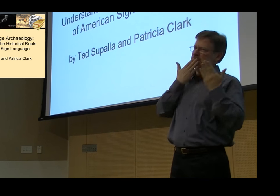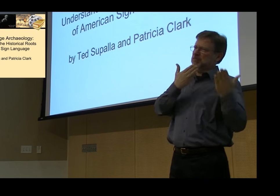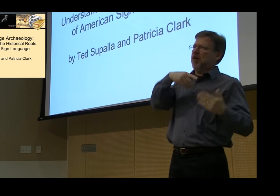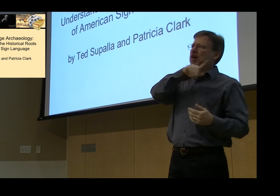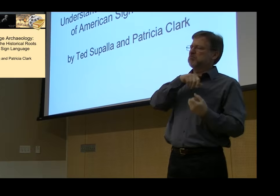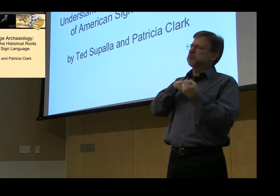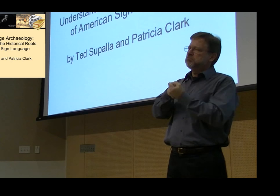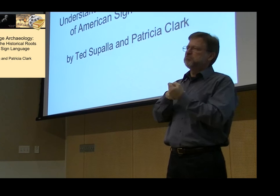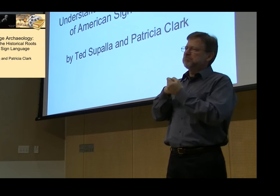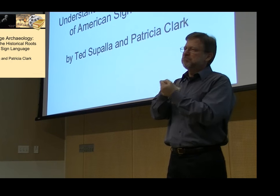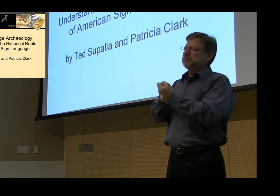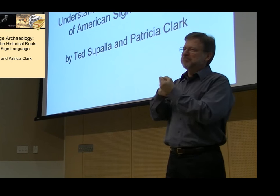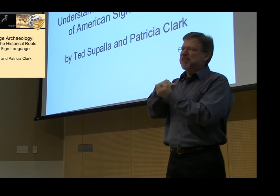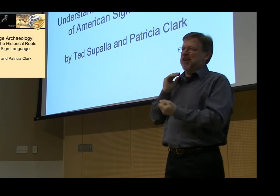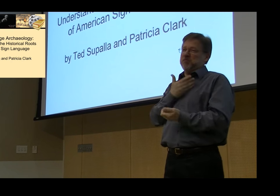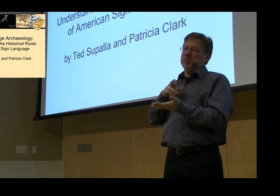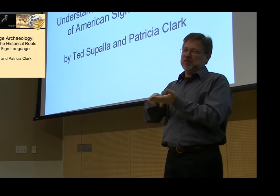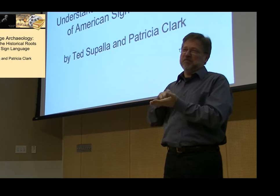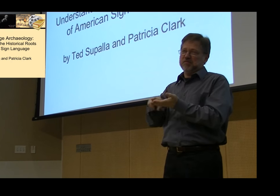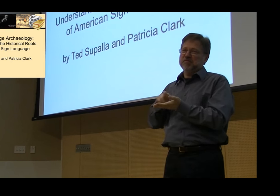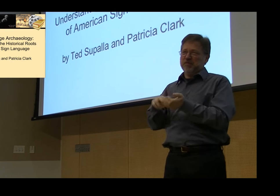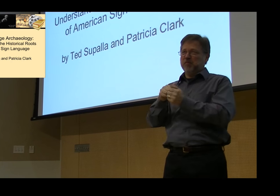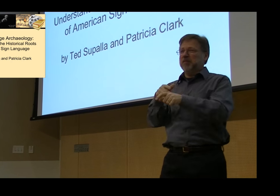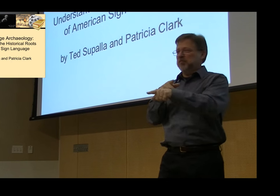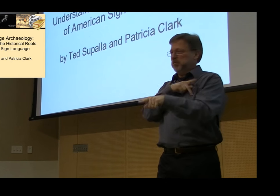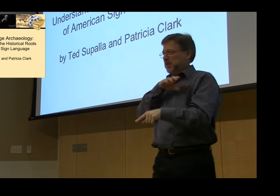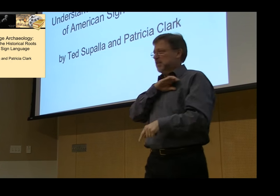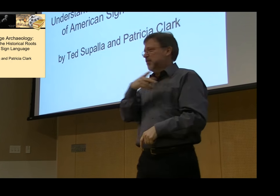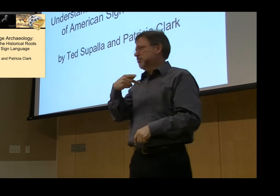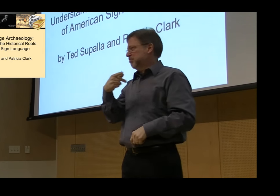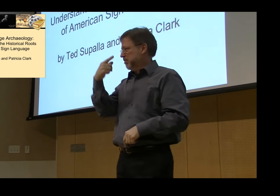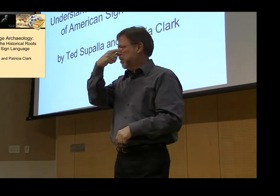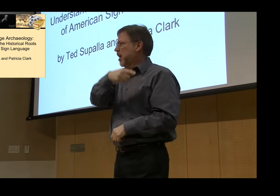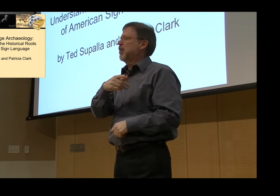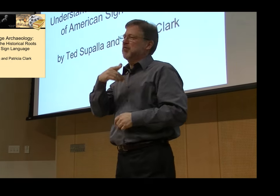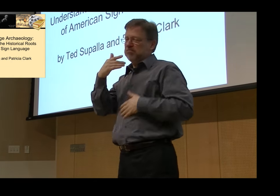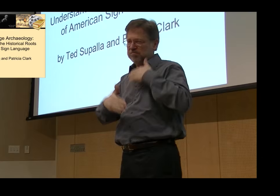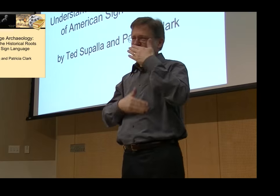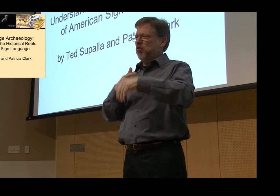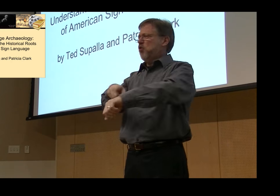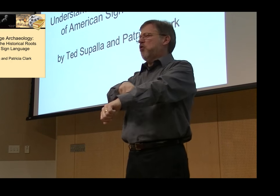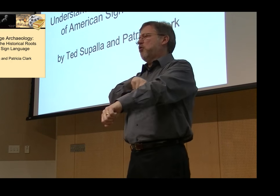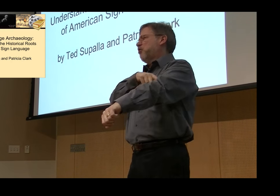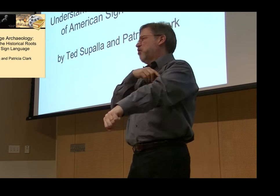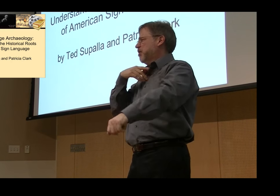to announce our book and to express our appreciation for them supporting our